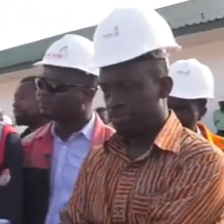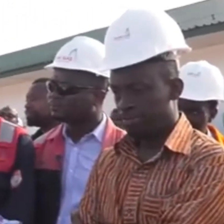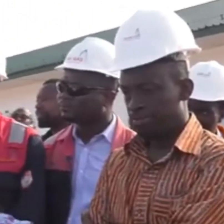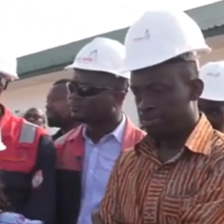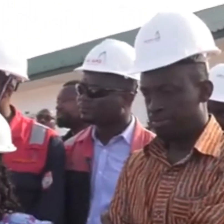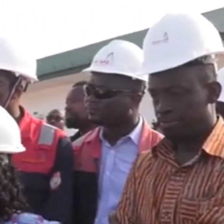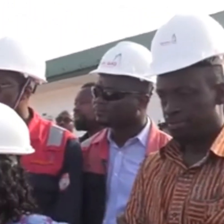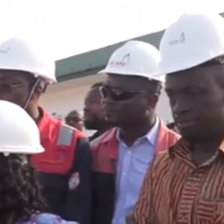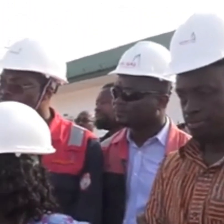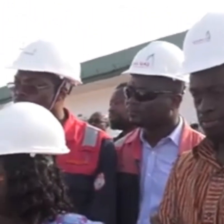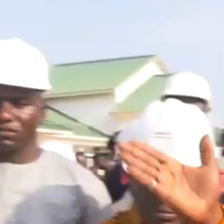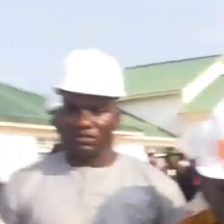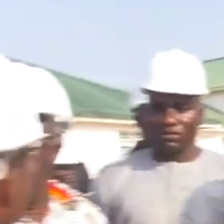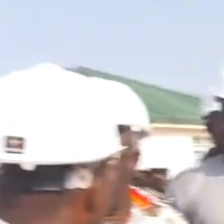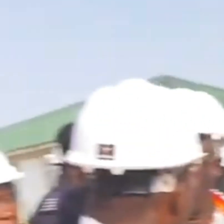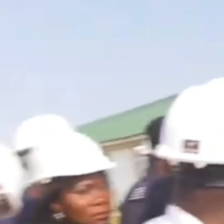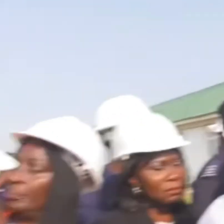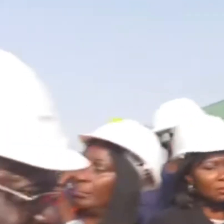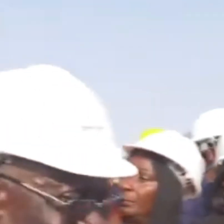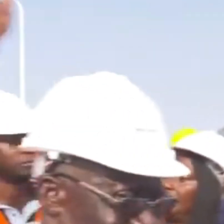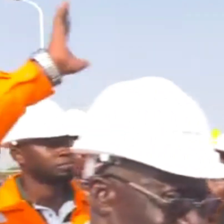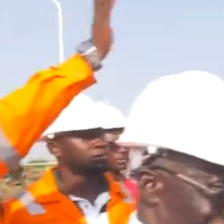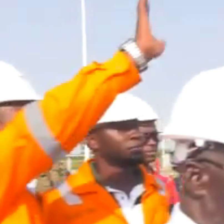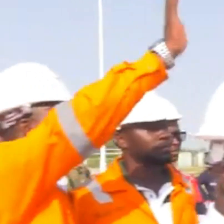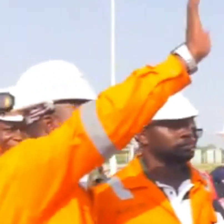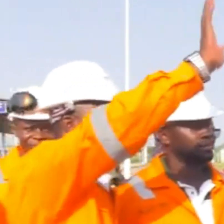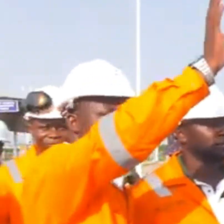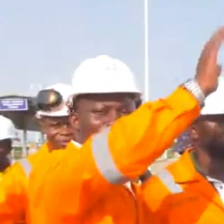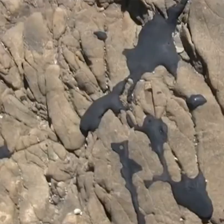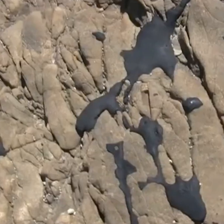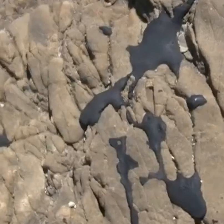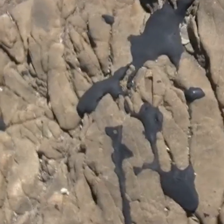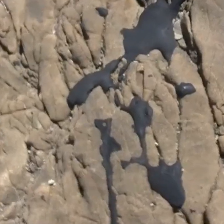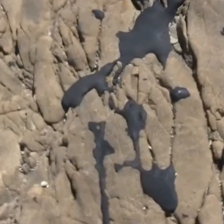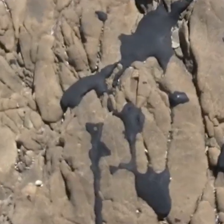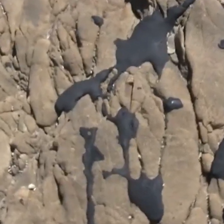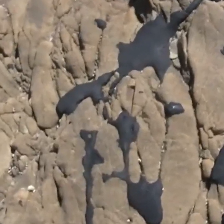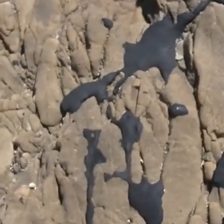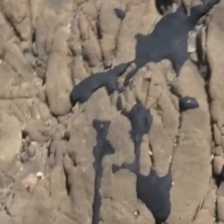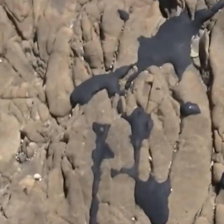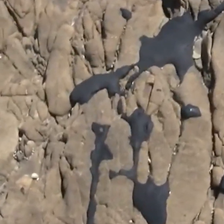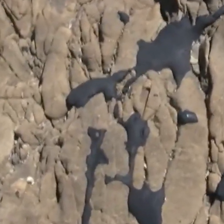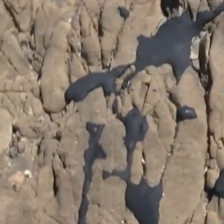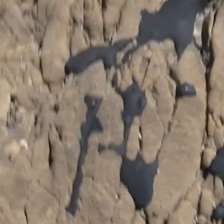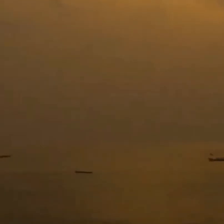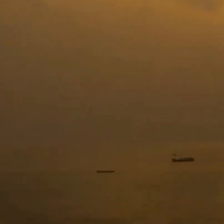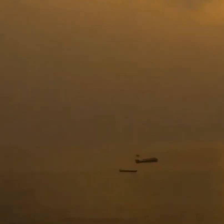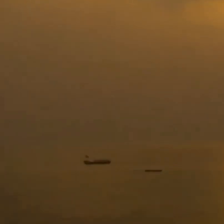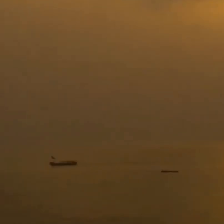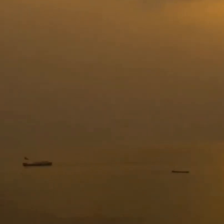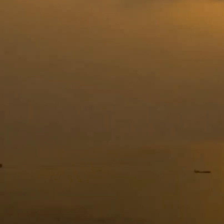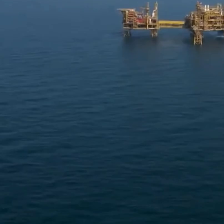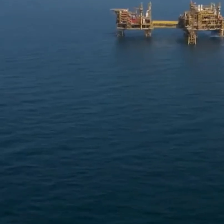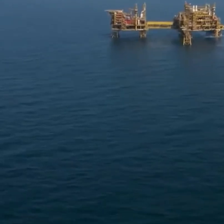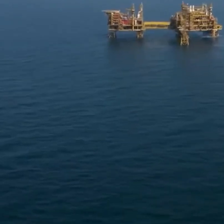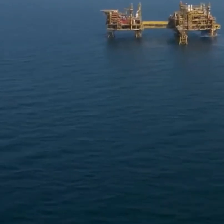His Excellency, you see that both men and women here, they run the plant. So when Ghana first discovered oil and gas